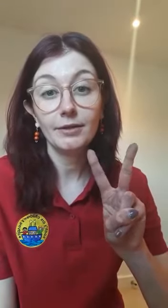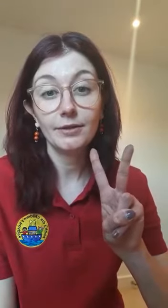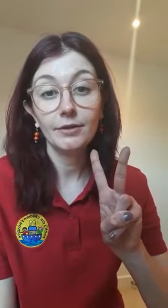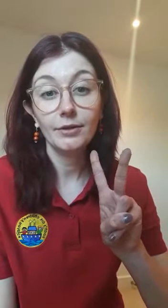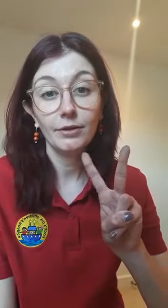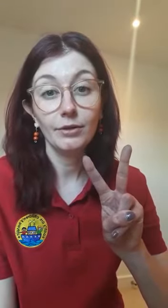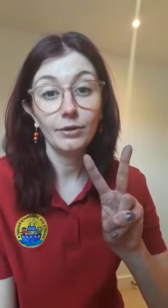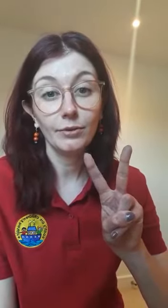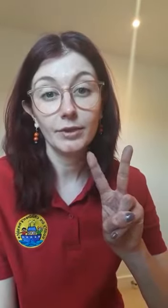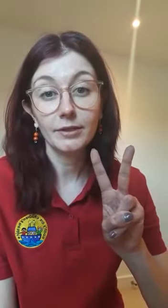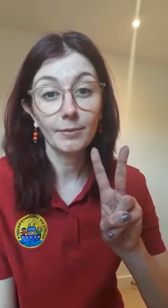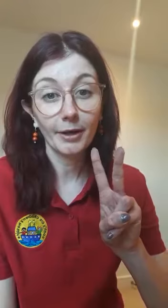you can smell.